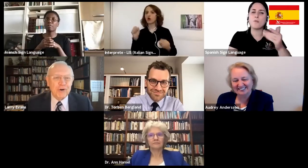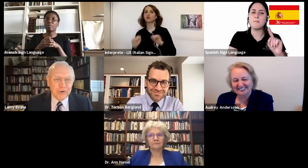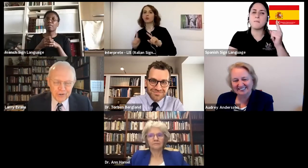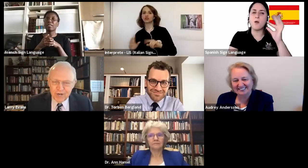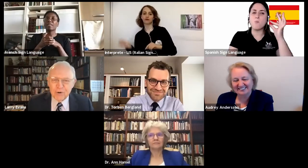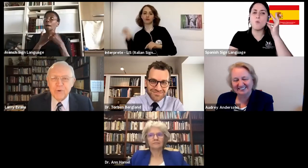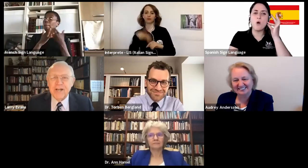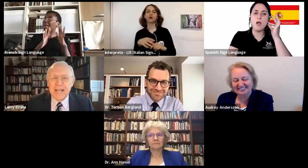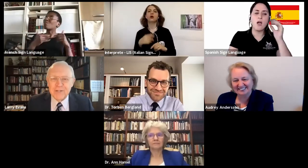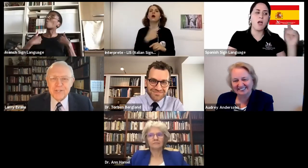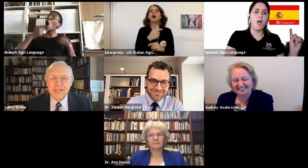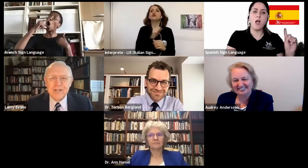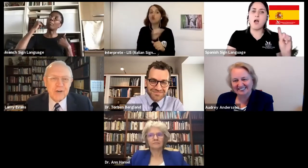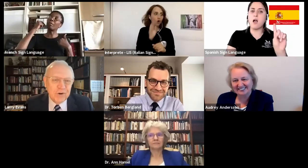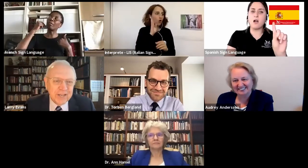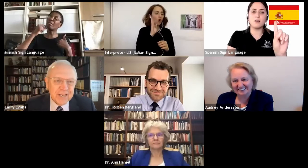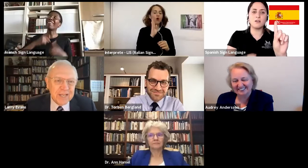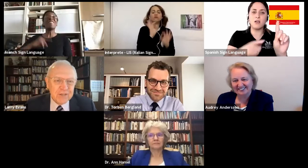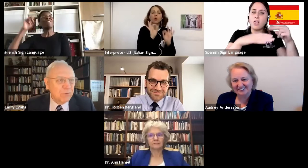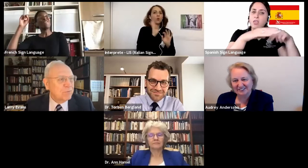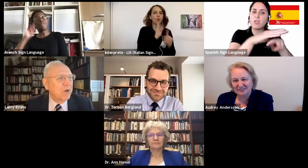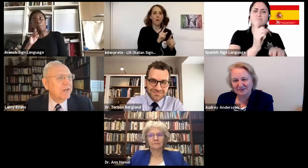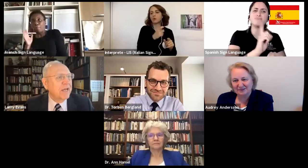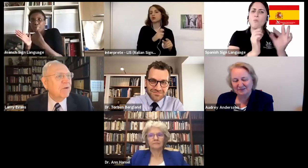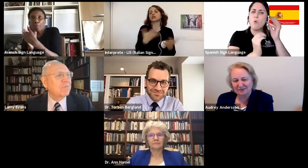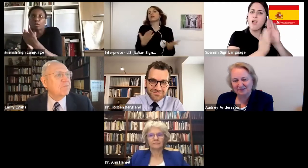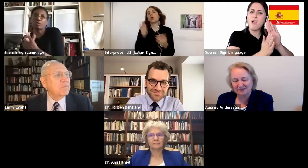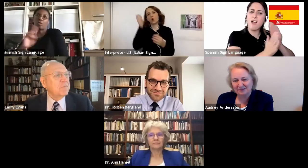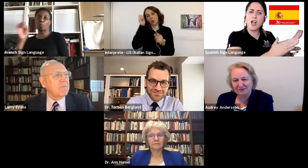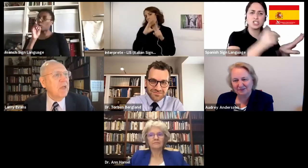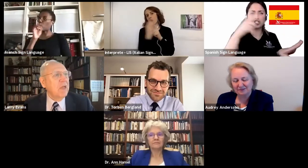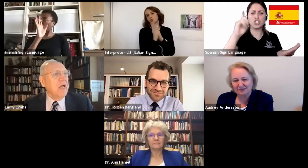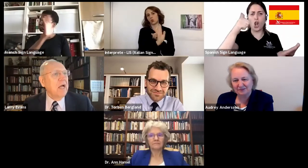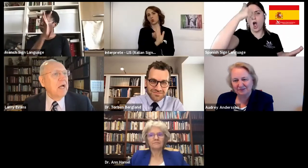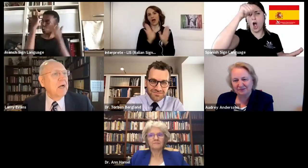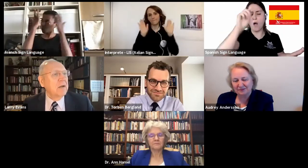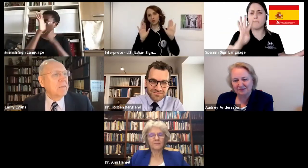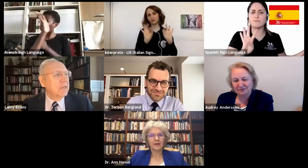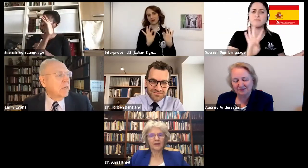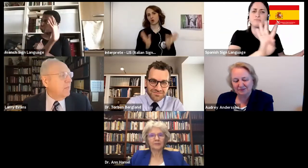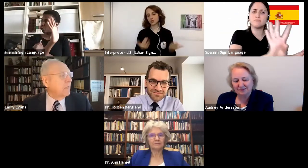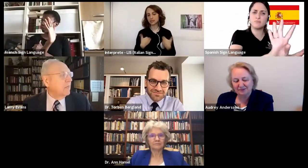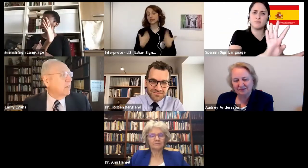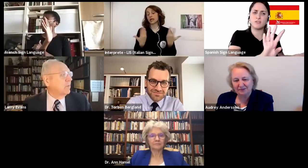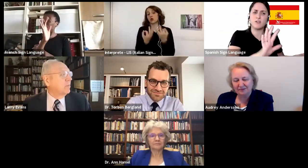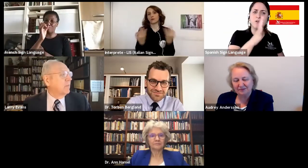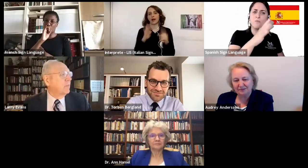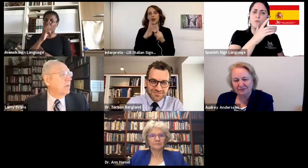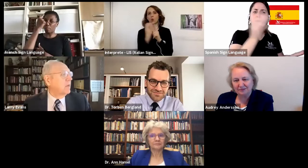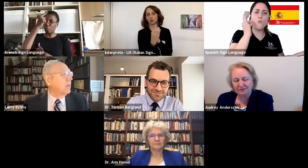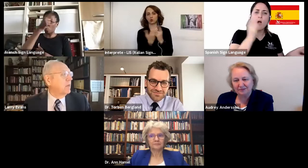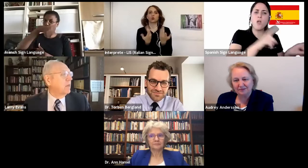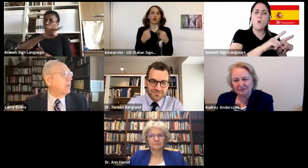culture relates, uh, differently as was brought out. Um, let me, um,